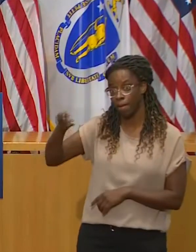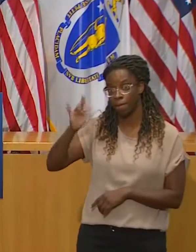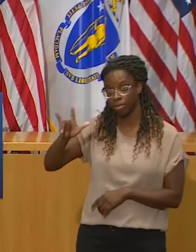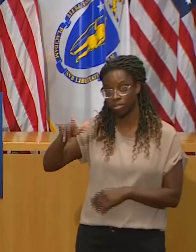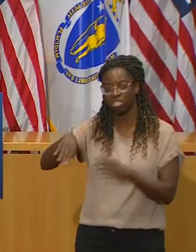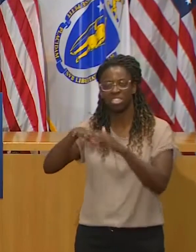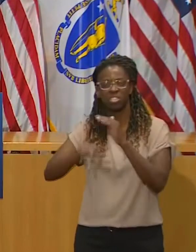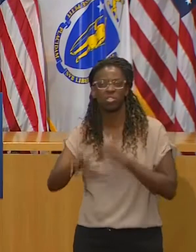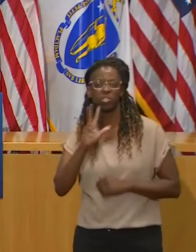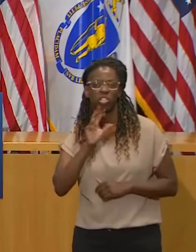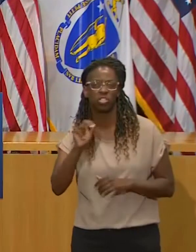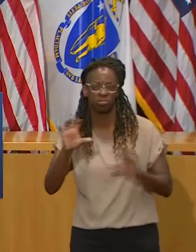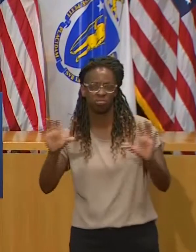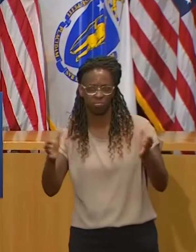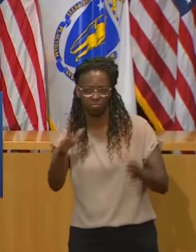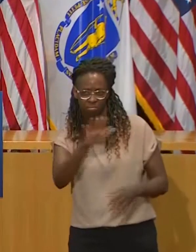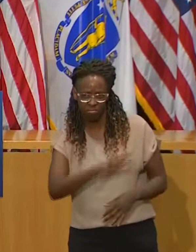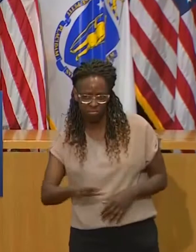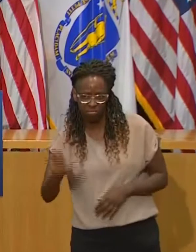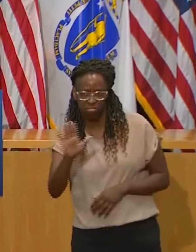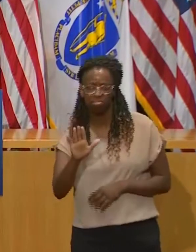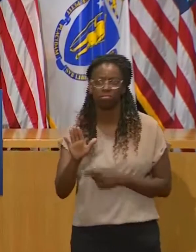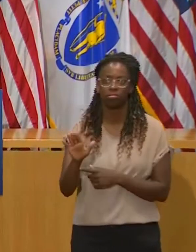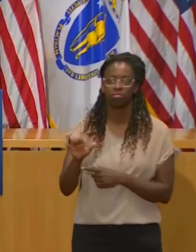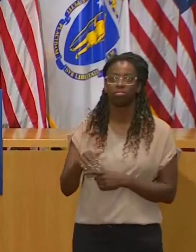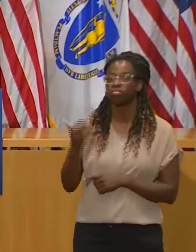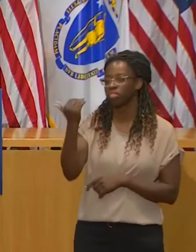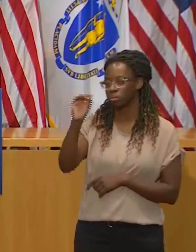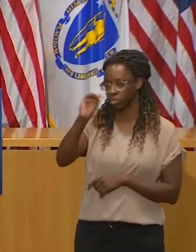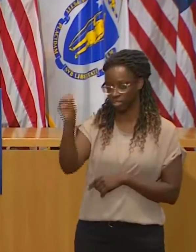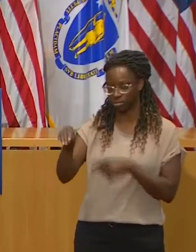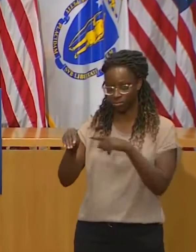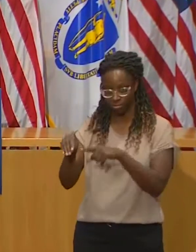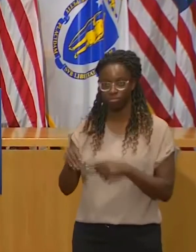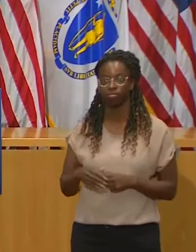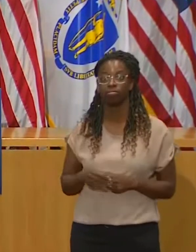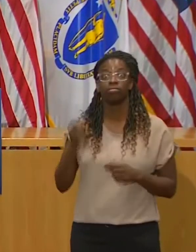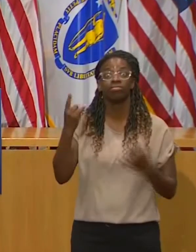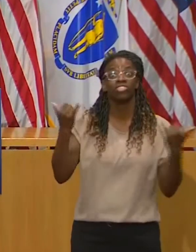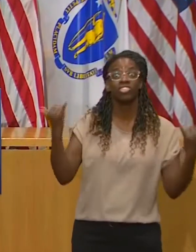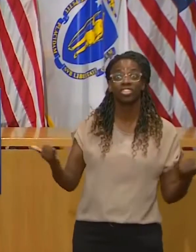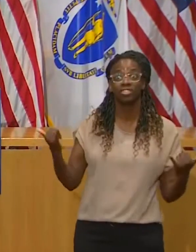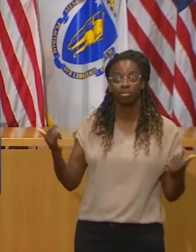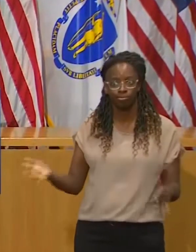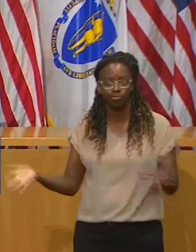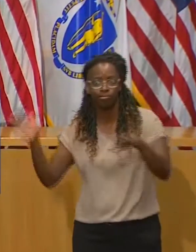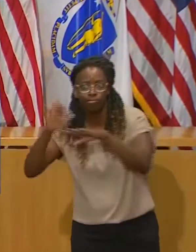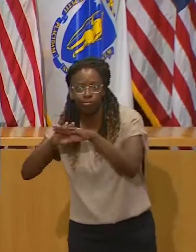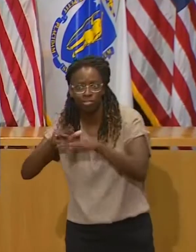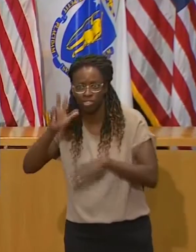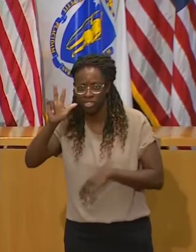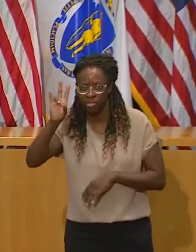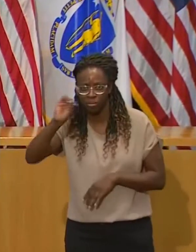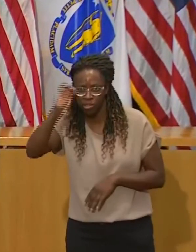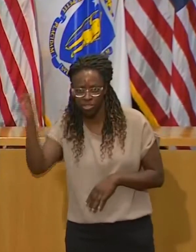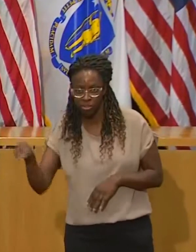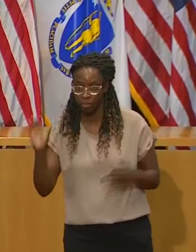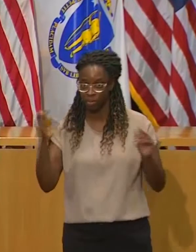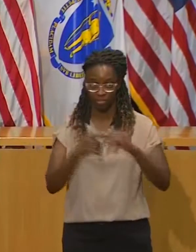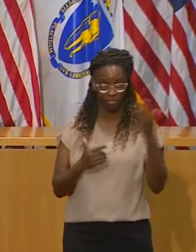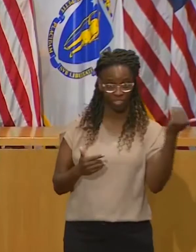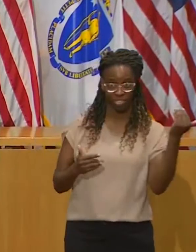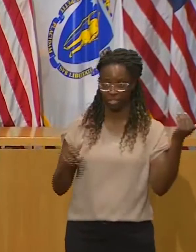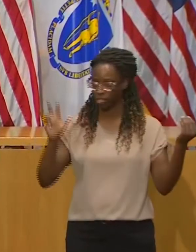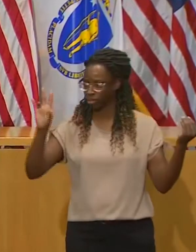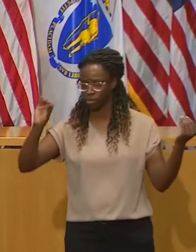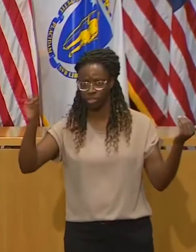The over-60 crowd represented 42% of cases. Today, the under-30 crowd is now responsible for 37